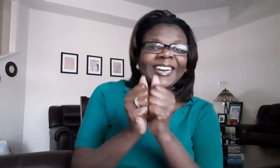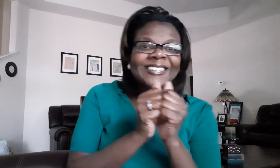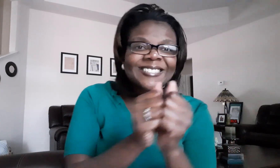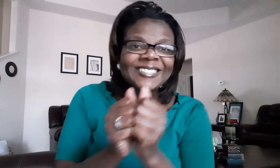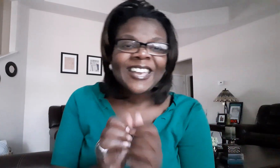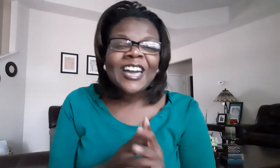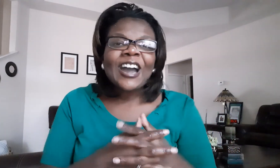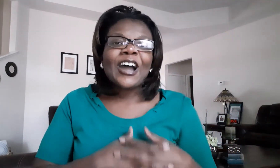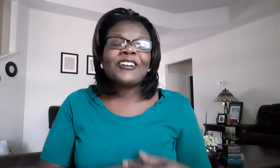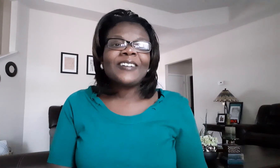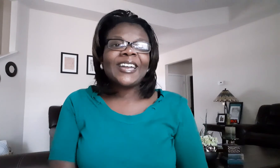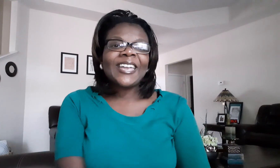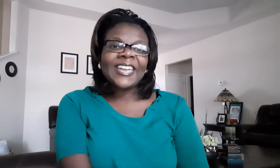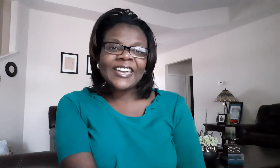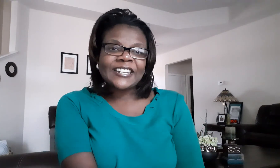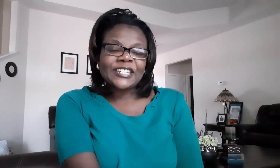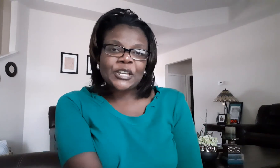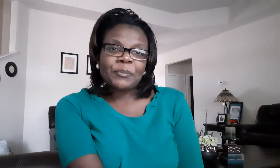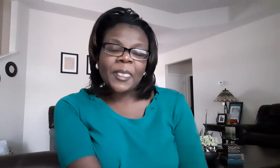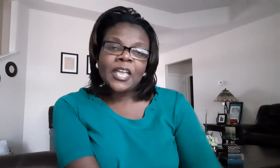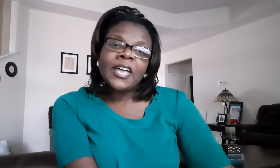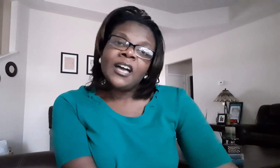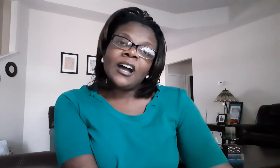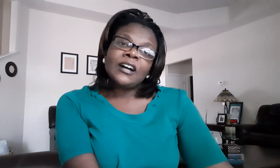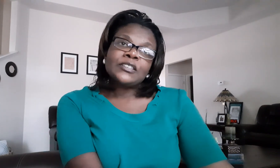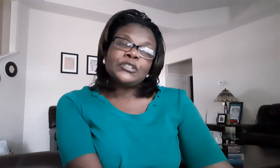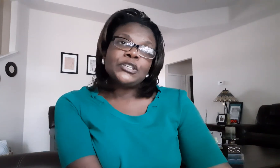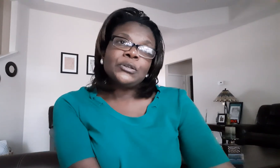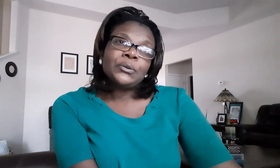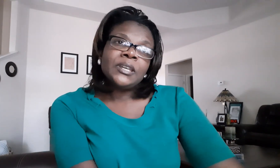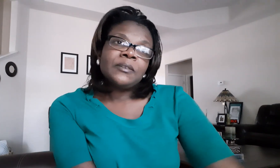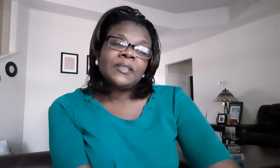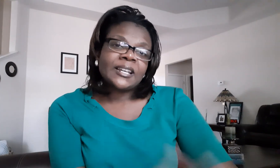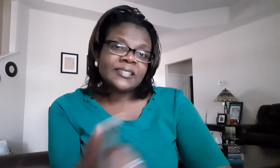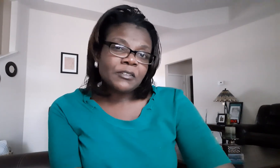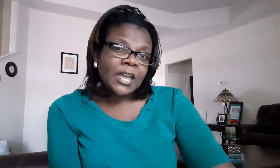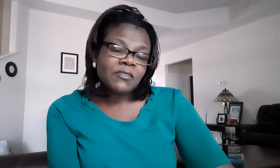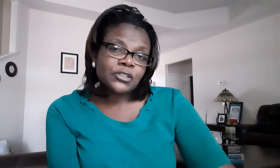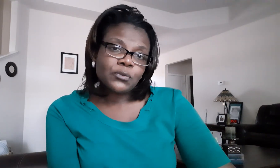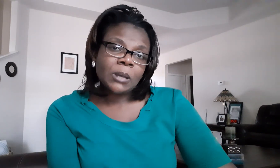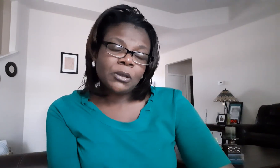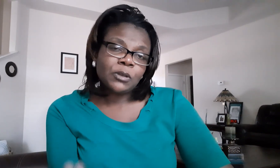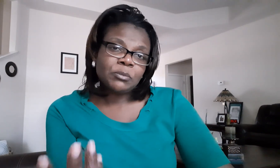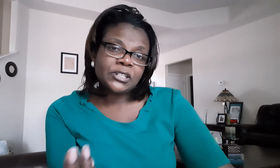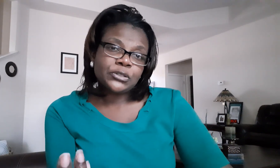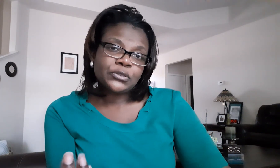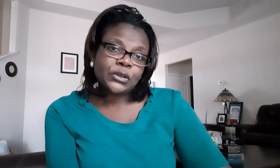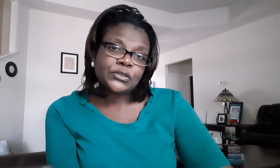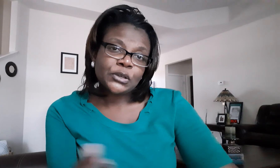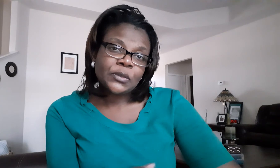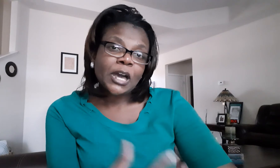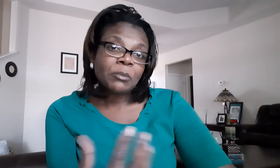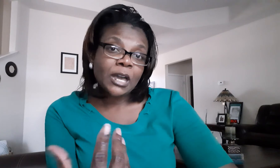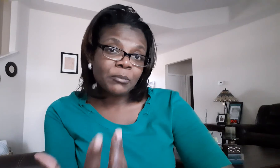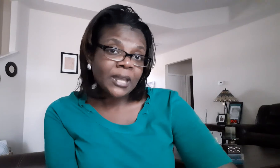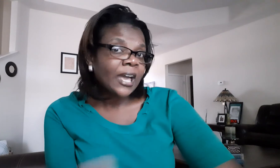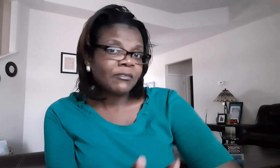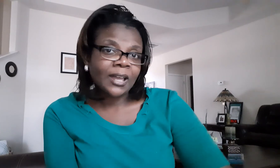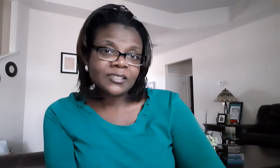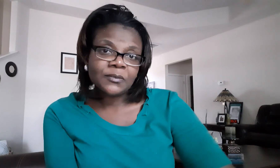all right and um also too if like i said you haven't subscribed already please do so so the upcoming i have lots of